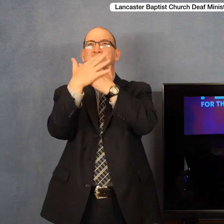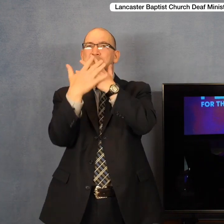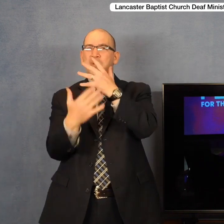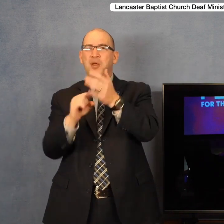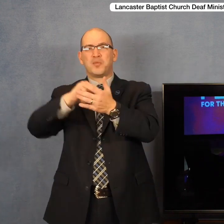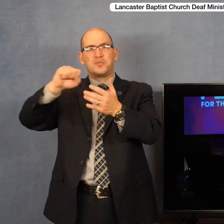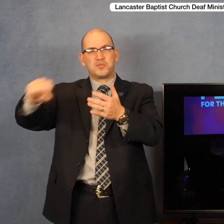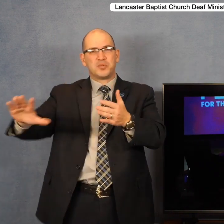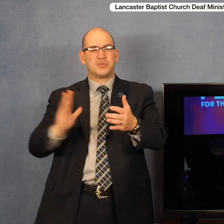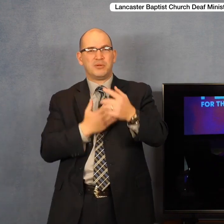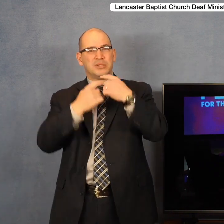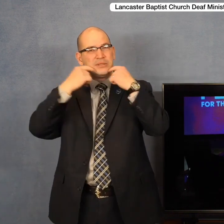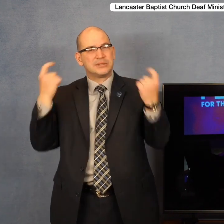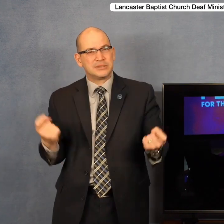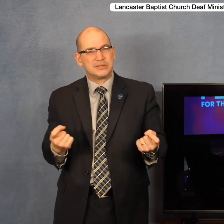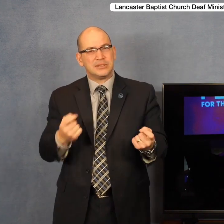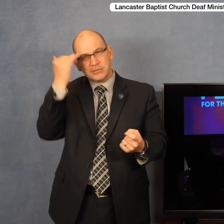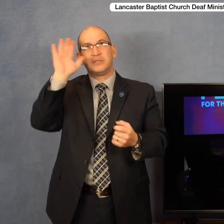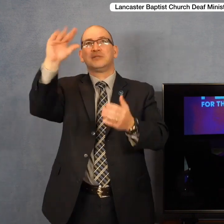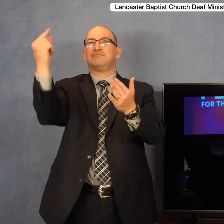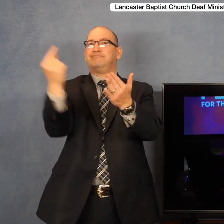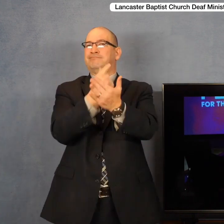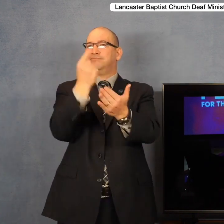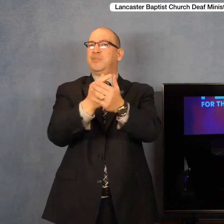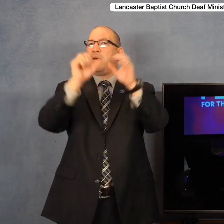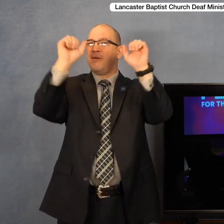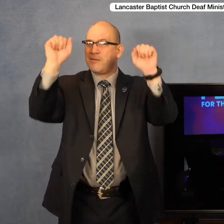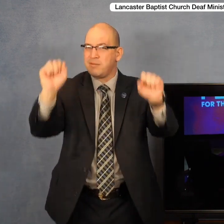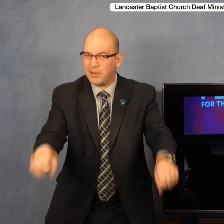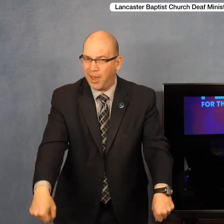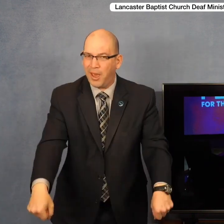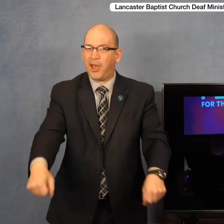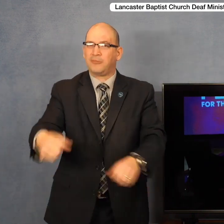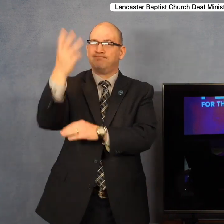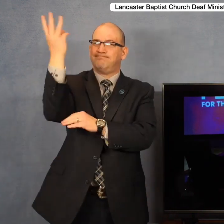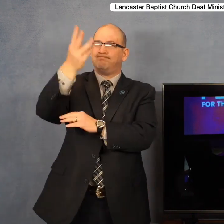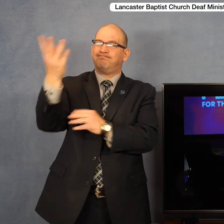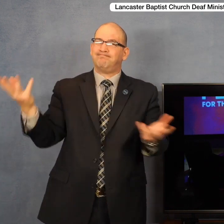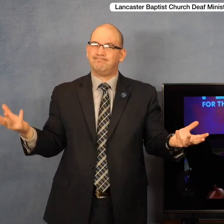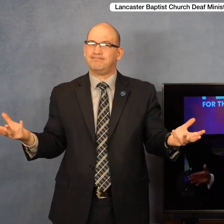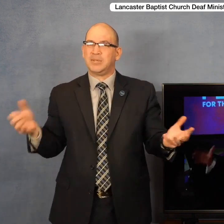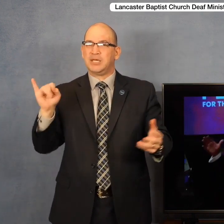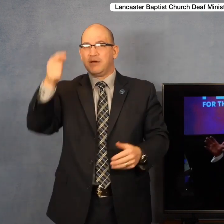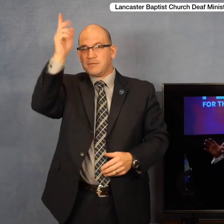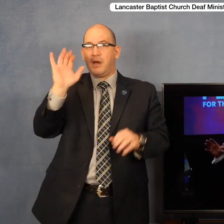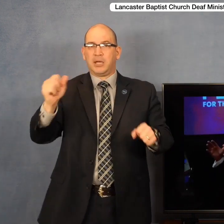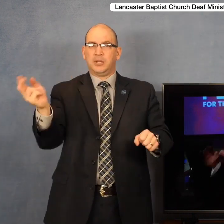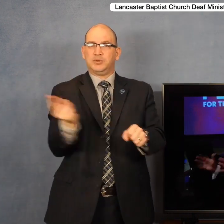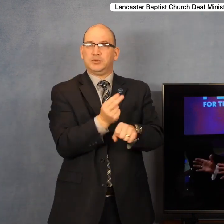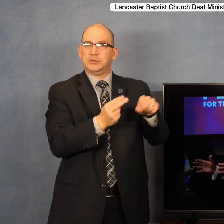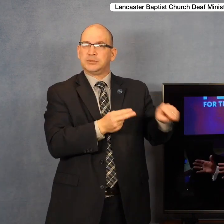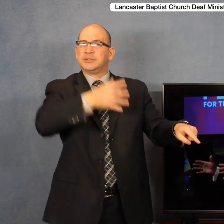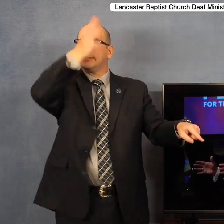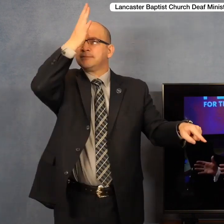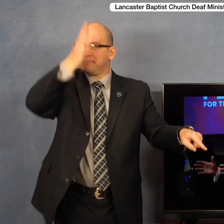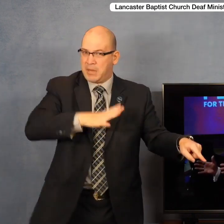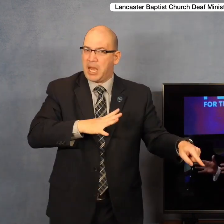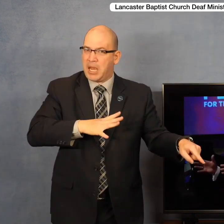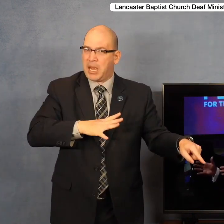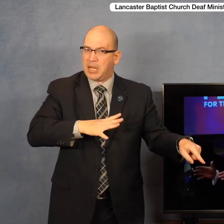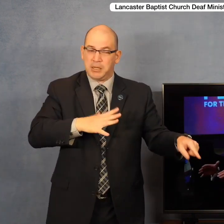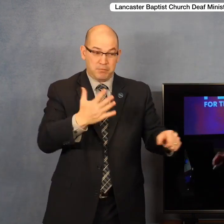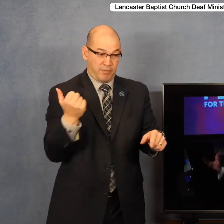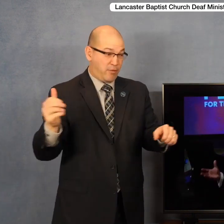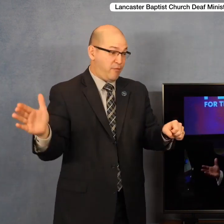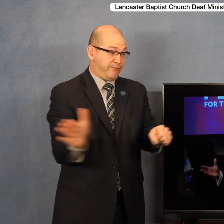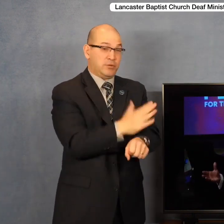by his gospel that we have a standing before the Lord Jesus Christ. And if God could take this maniac of Gadara